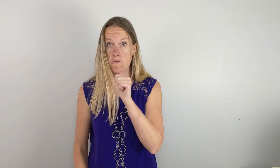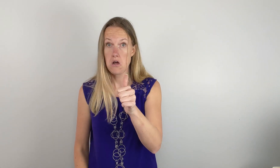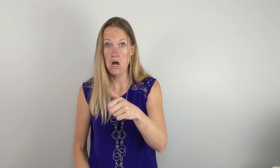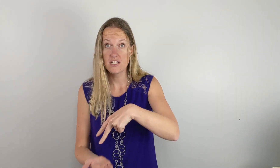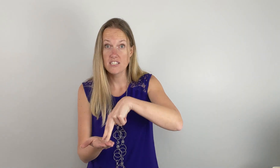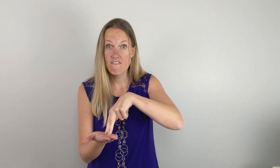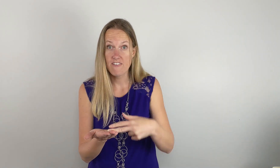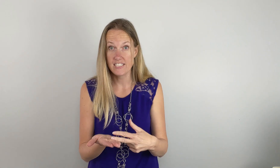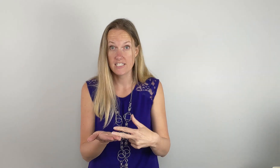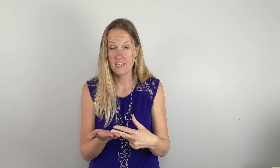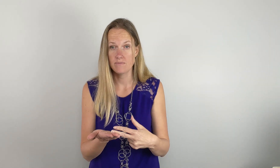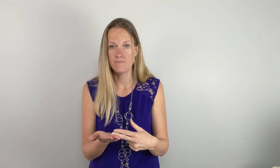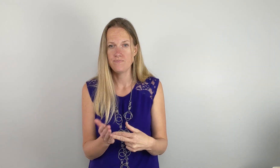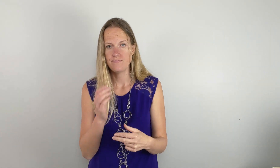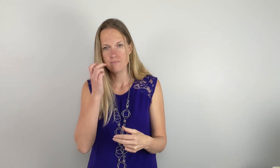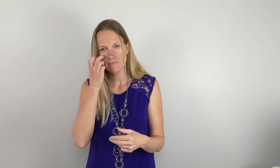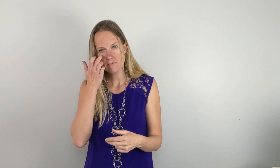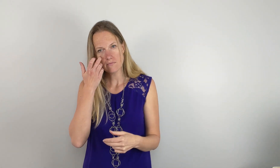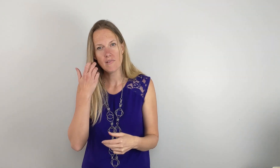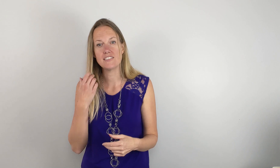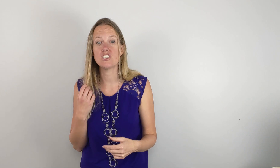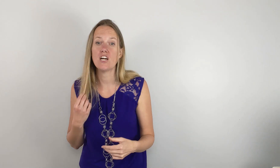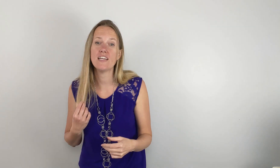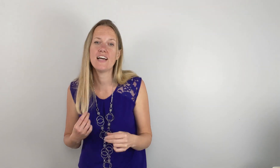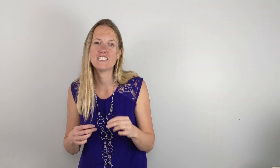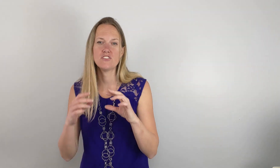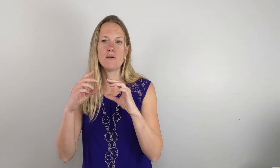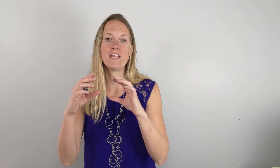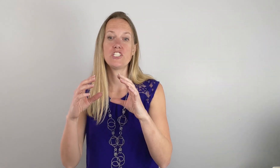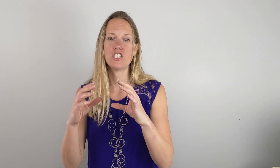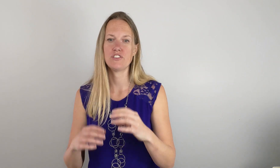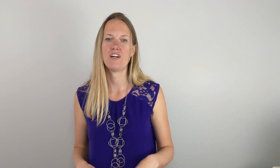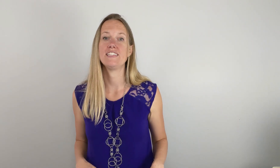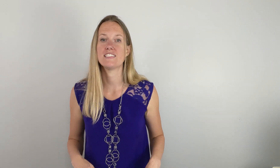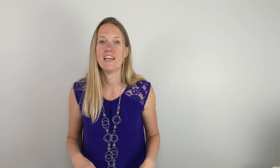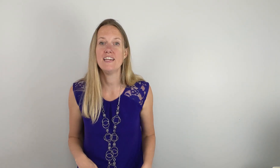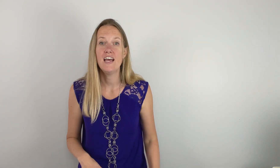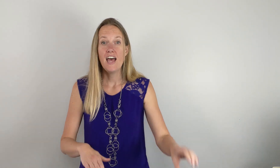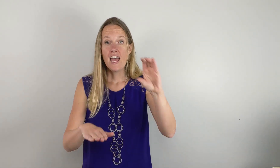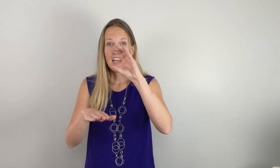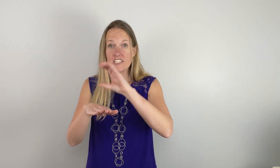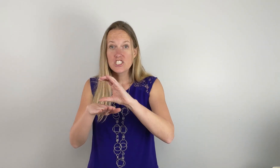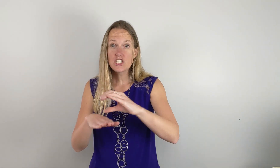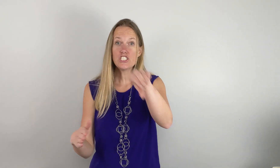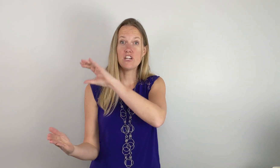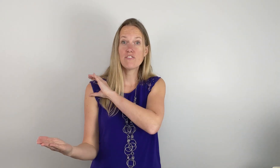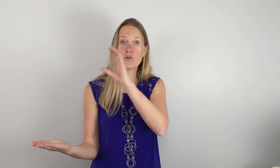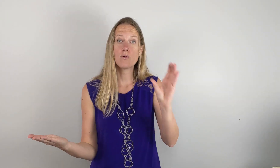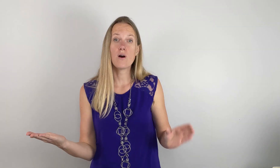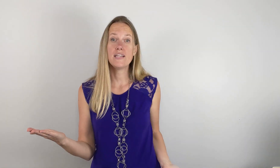Not fainting. Let's try that just from in the church of Christ. Okay. And the church of Christ